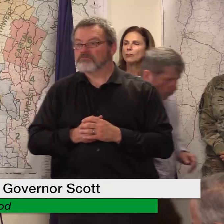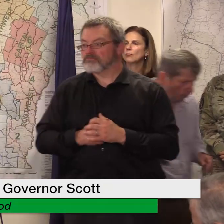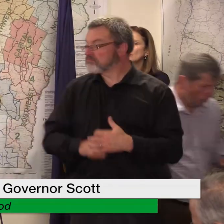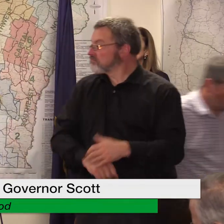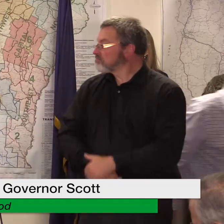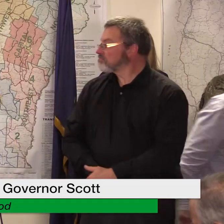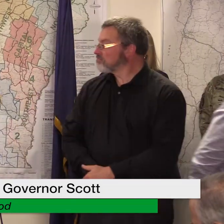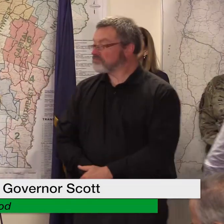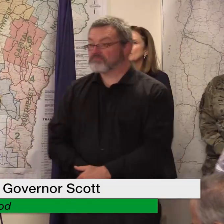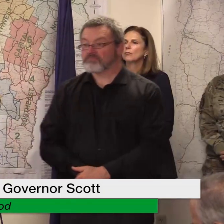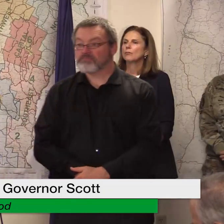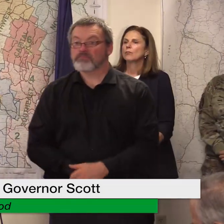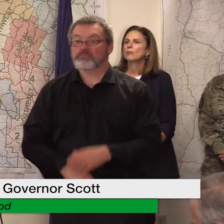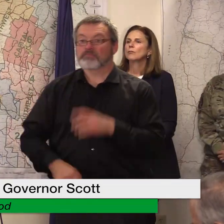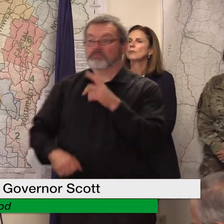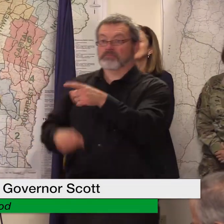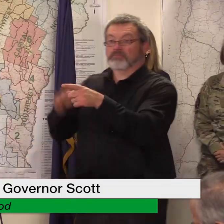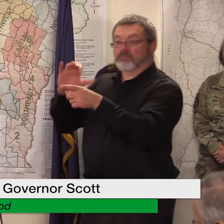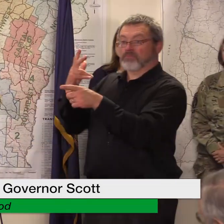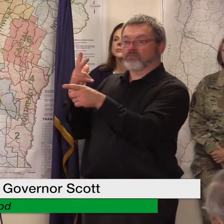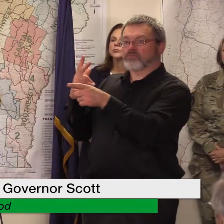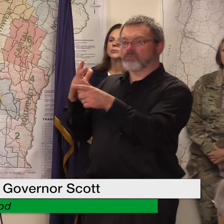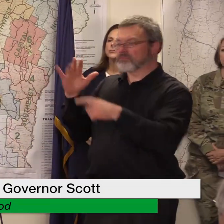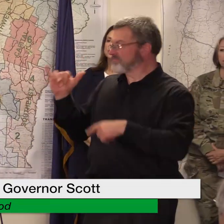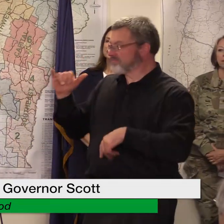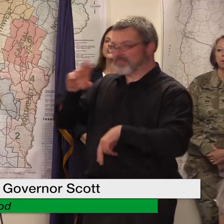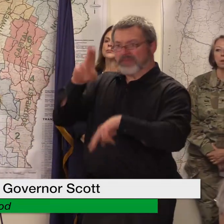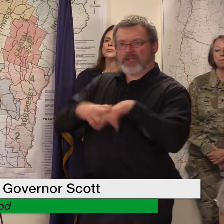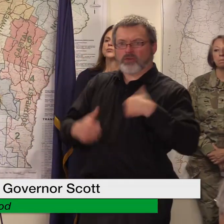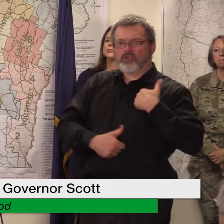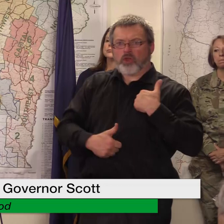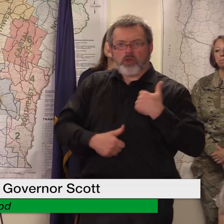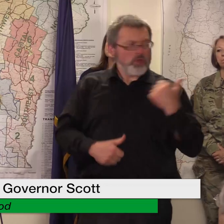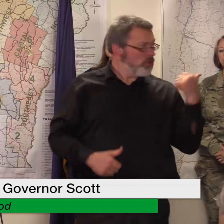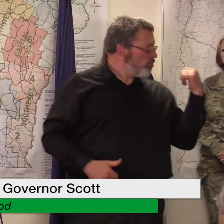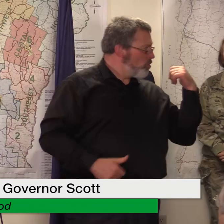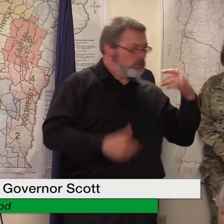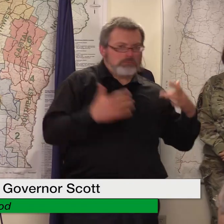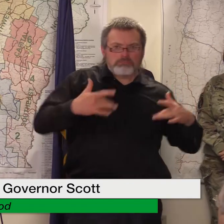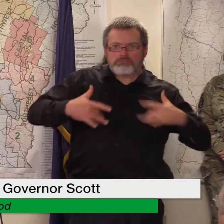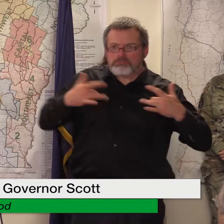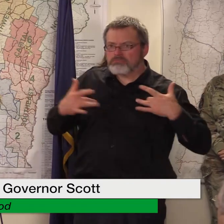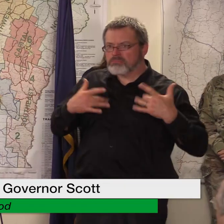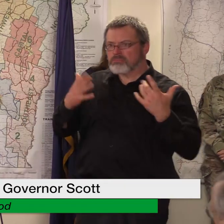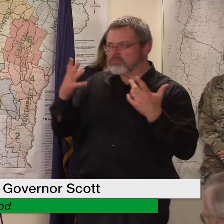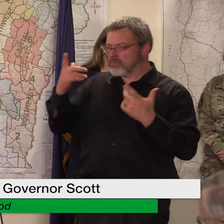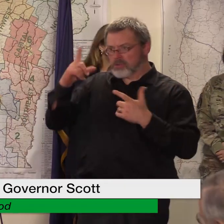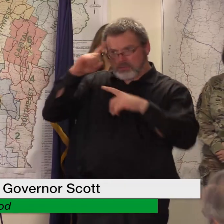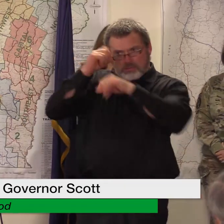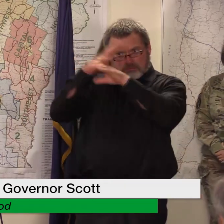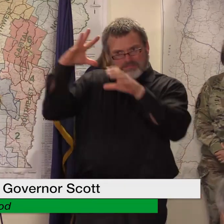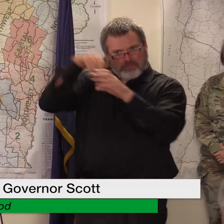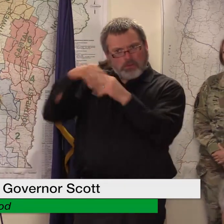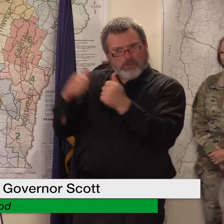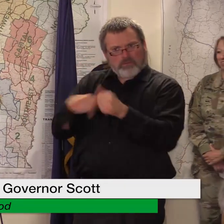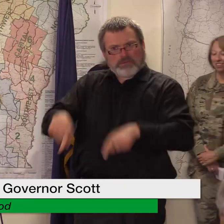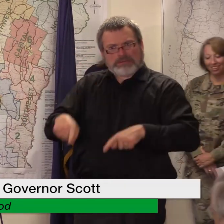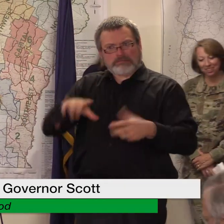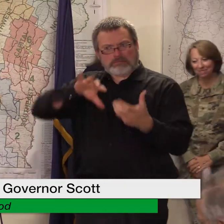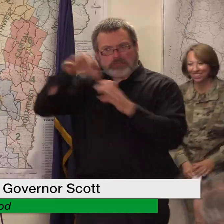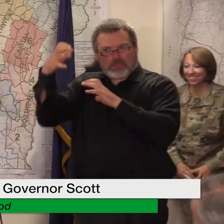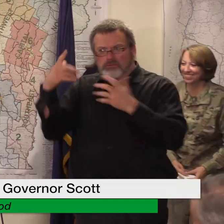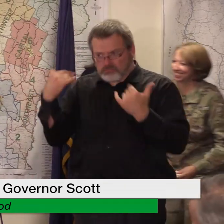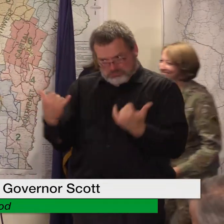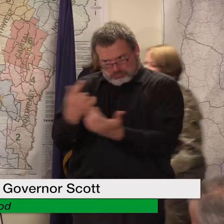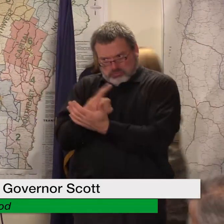where do we stand with the national guard what's their main posture and what have they been up to now that we're in week three general